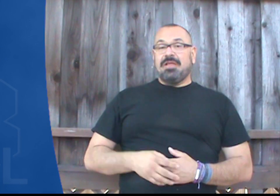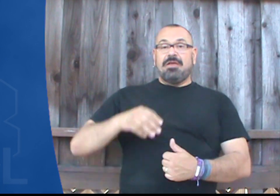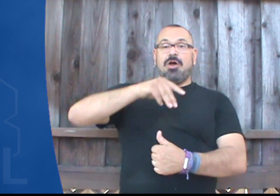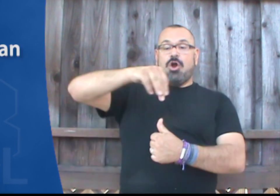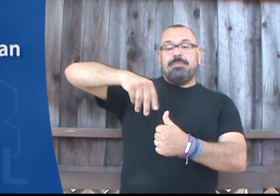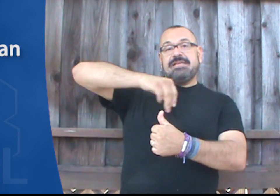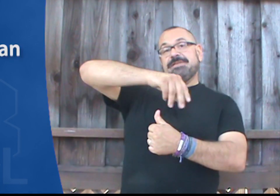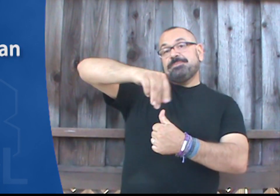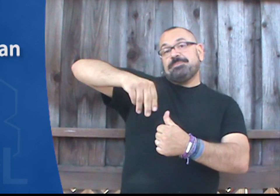French.